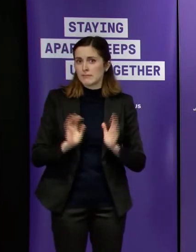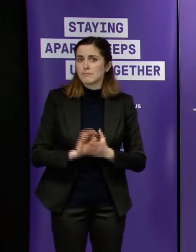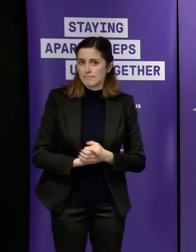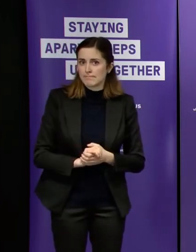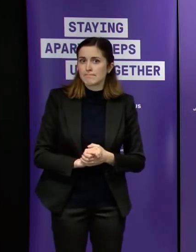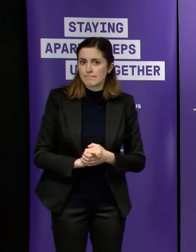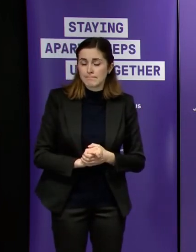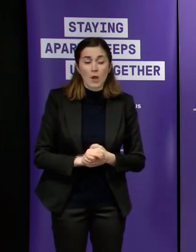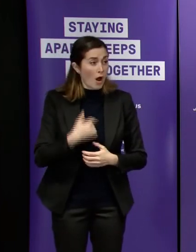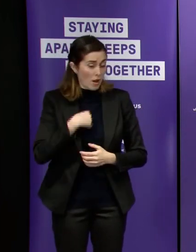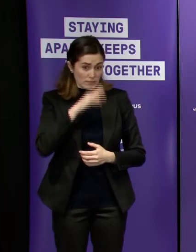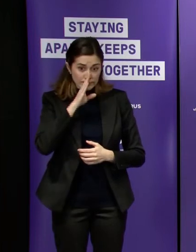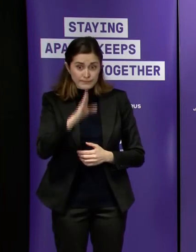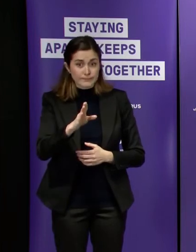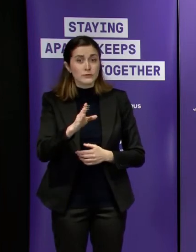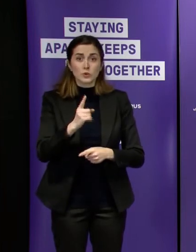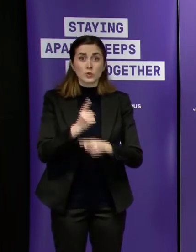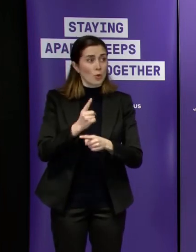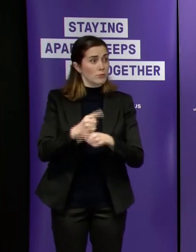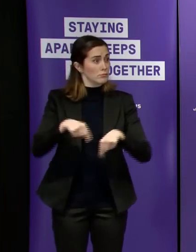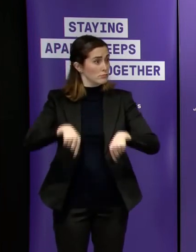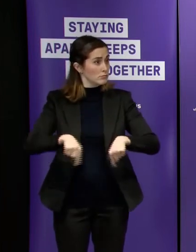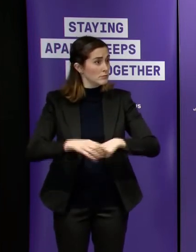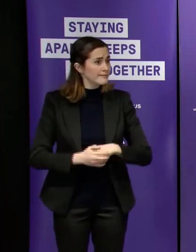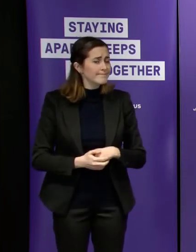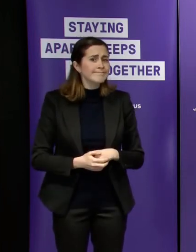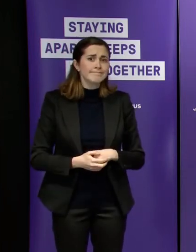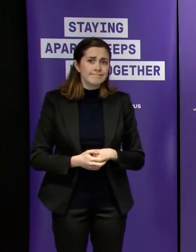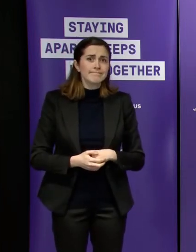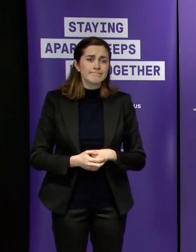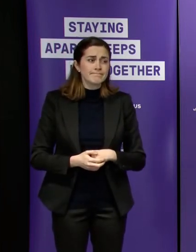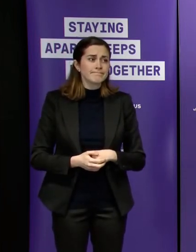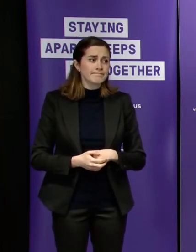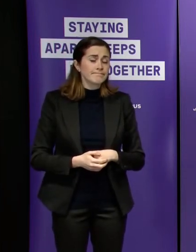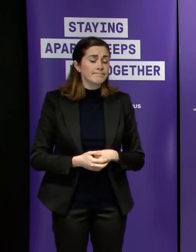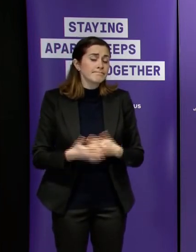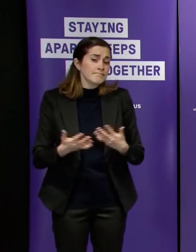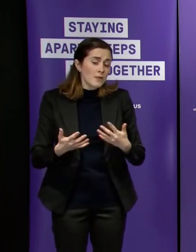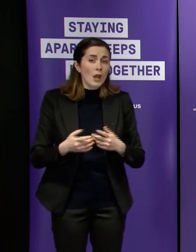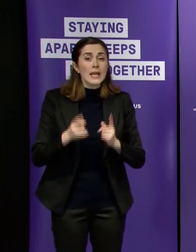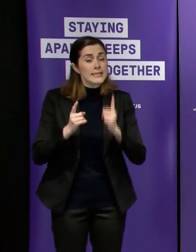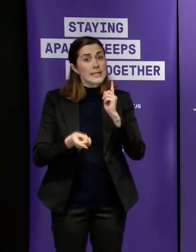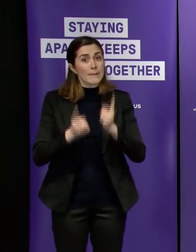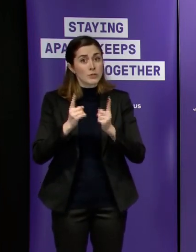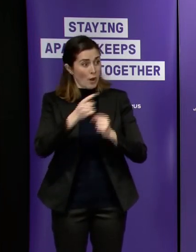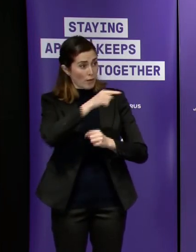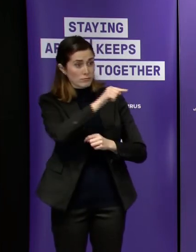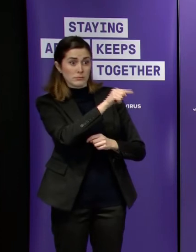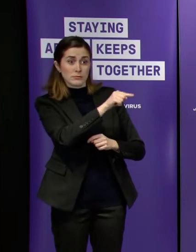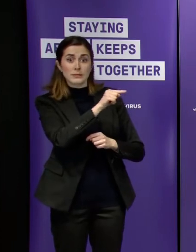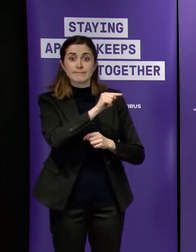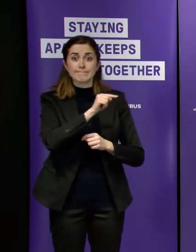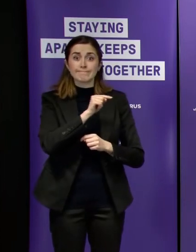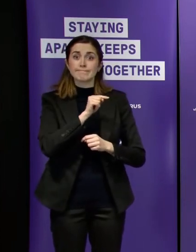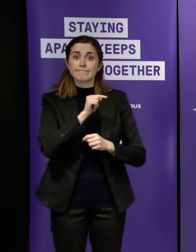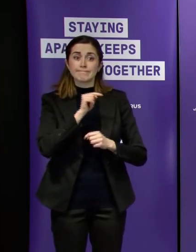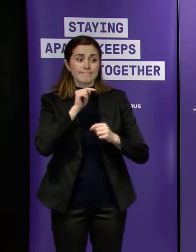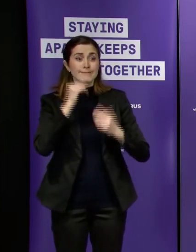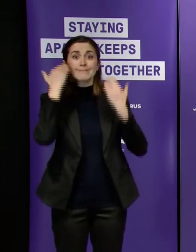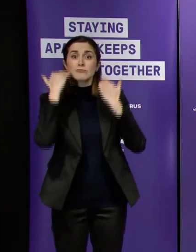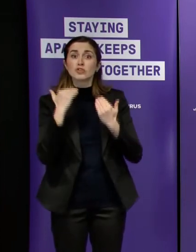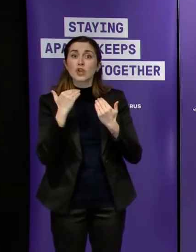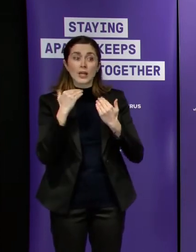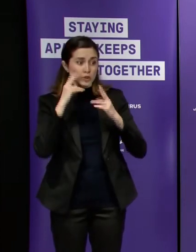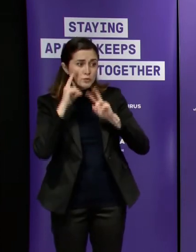i try to be as frank and direct as i can be and yes there will be some times when uh the judicial inquiry means there are some